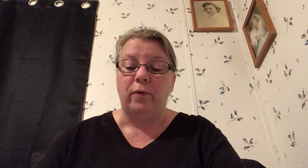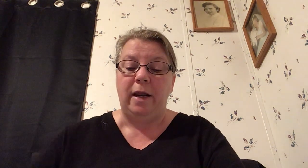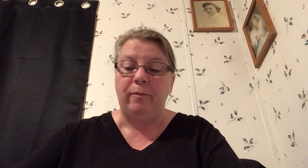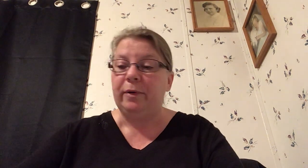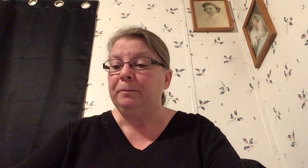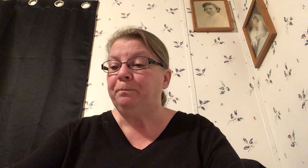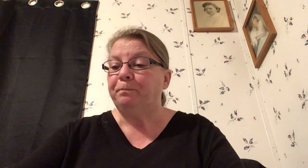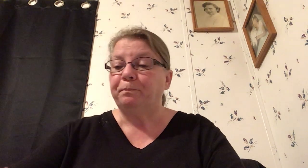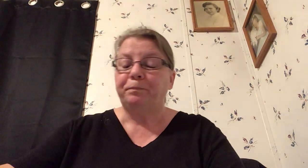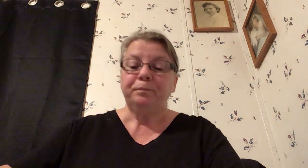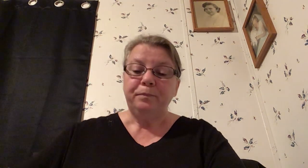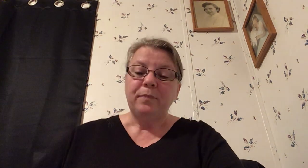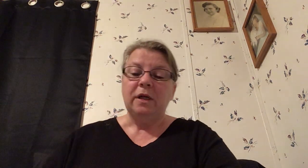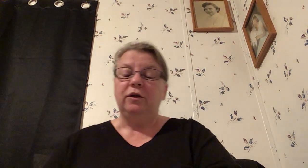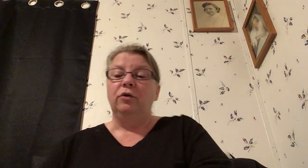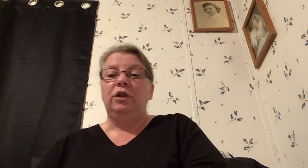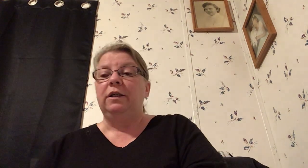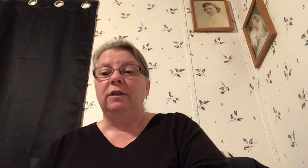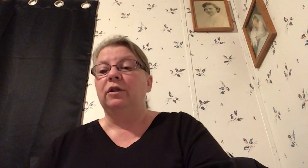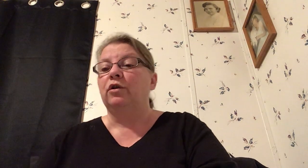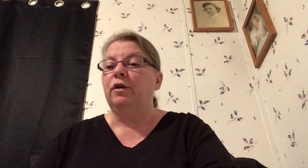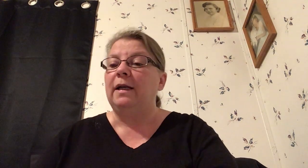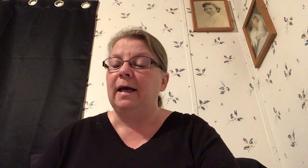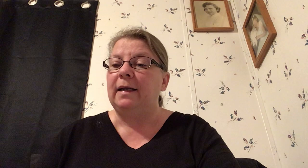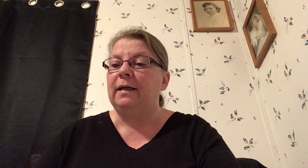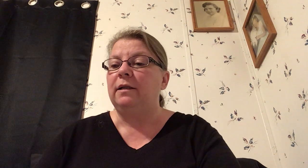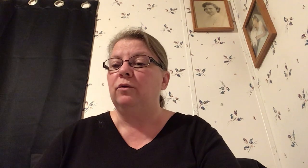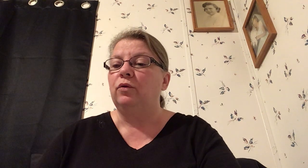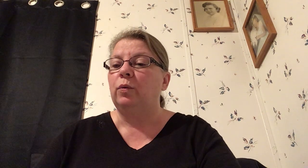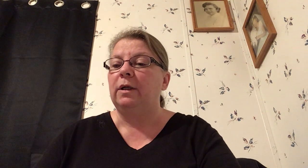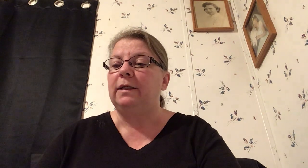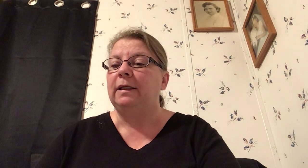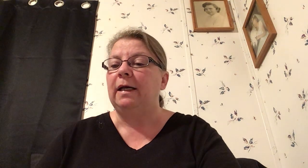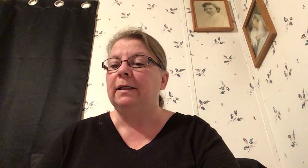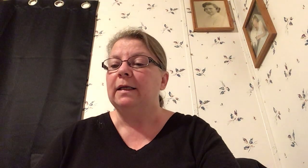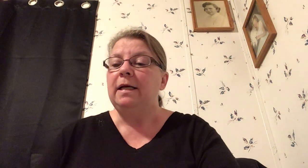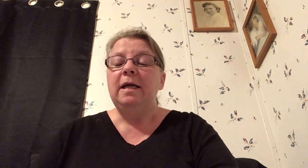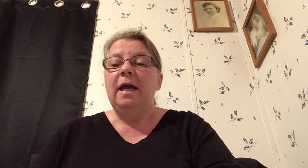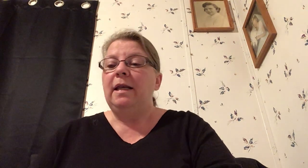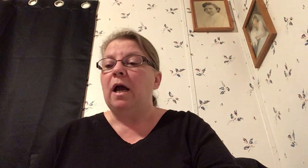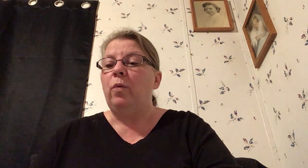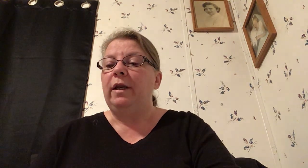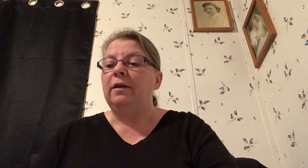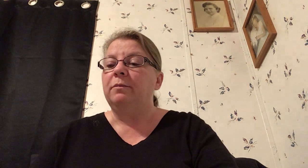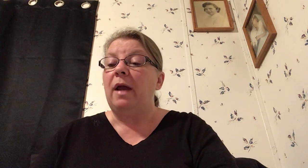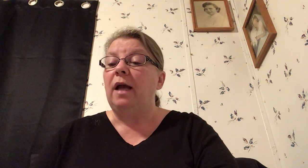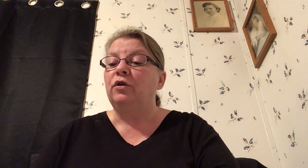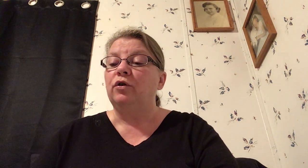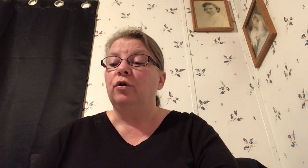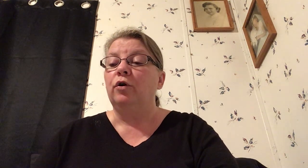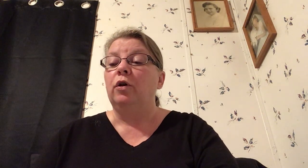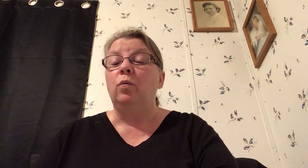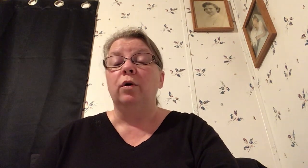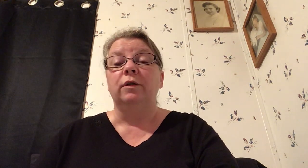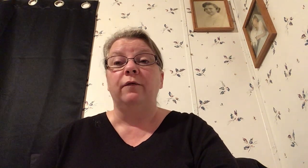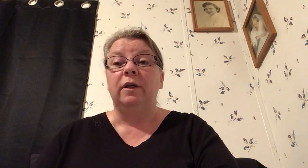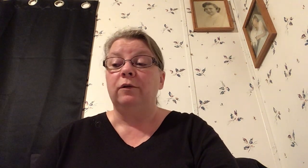rape so genesis 39 19 through 20 says now when his master heard the words of his